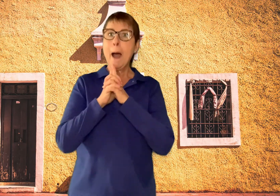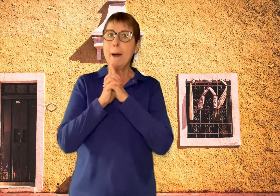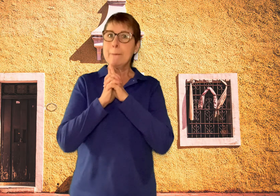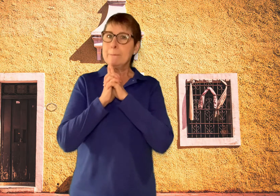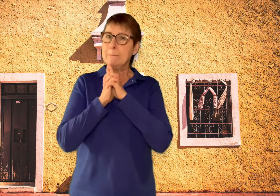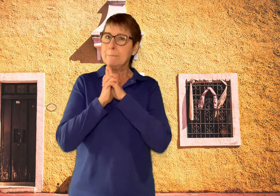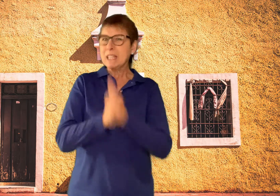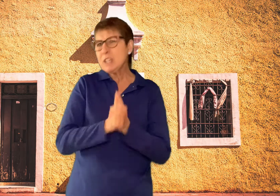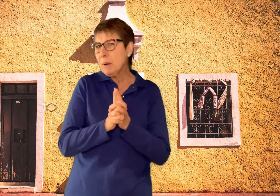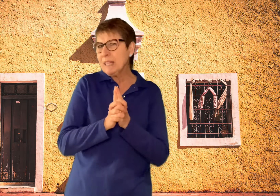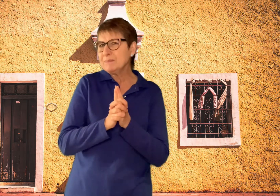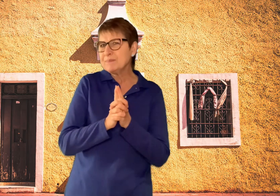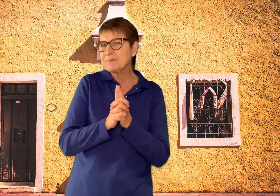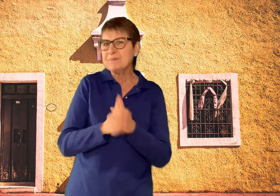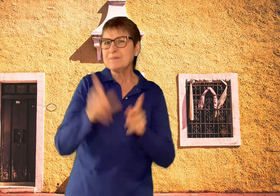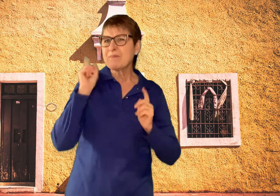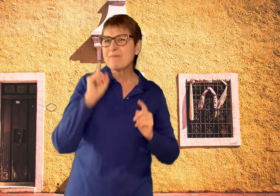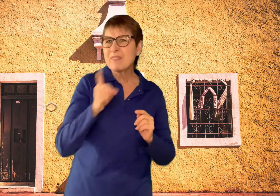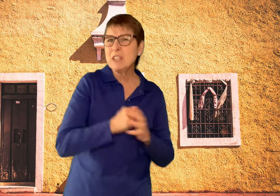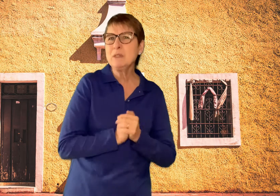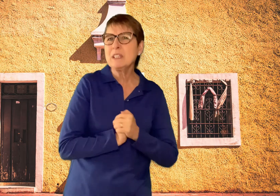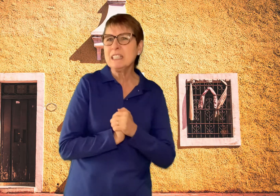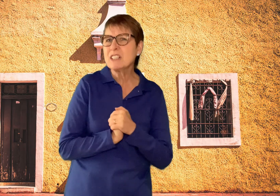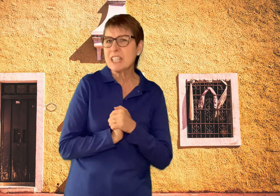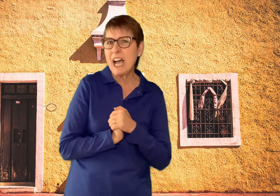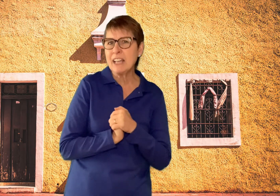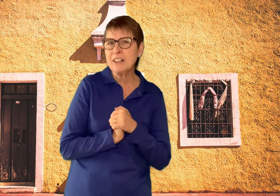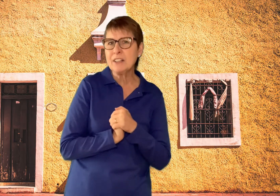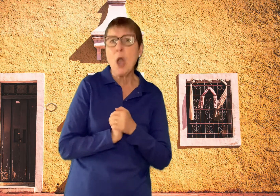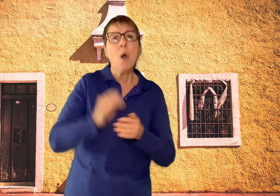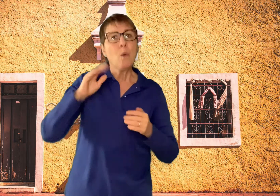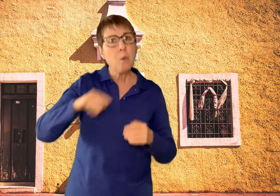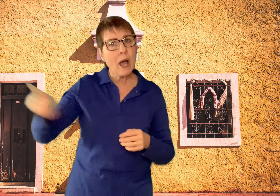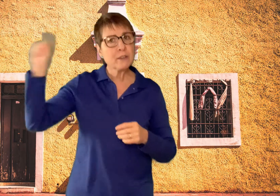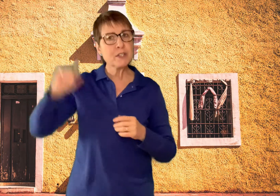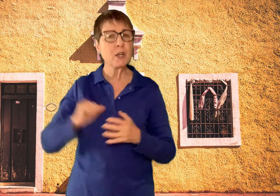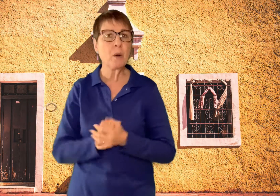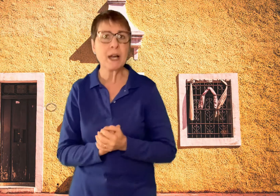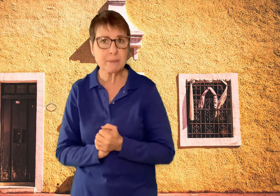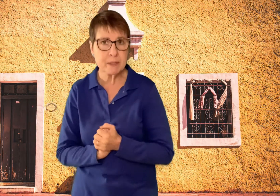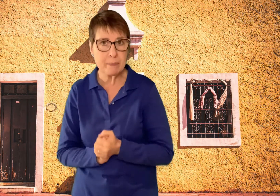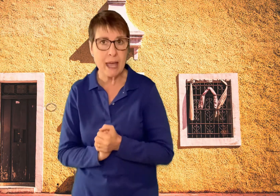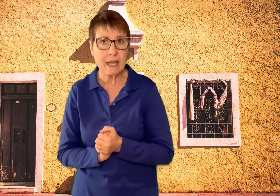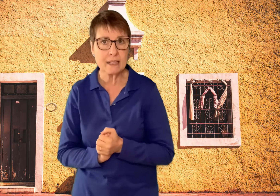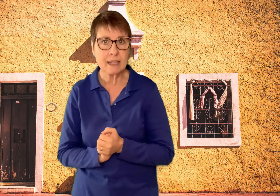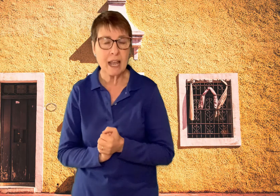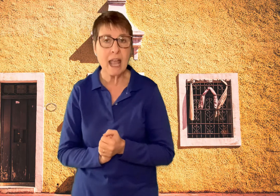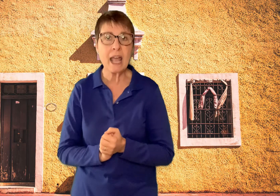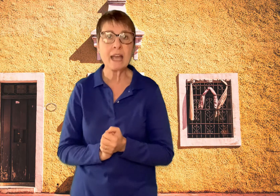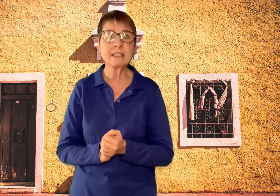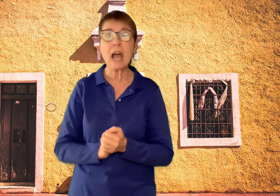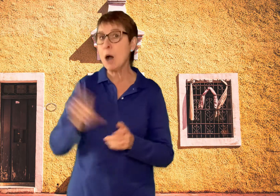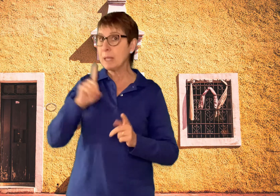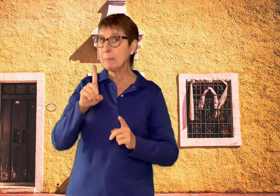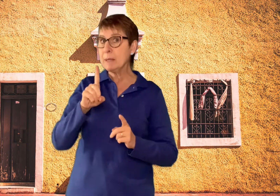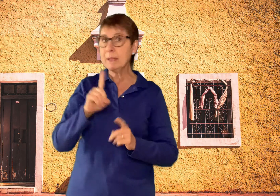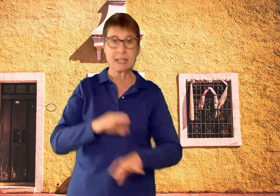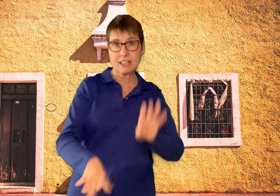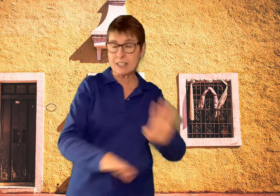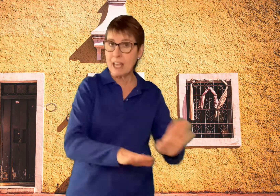But you know what? You look a little tired. Why don't you go on up to bed and I'll be up in a minute. I just have to